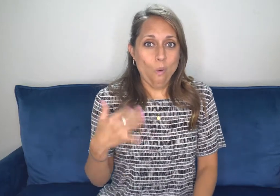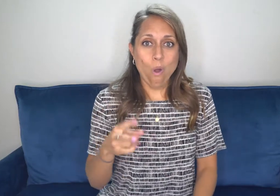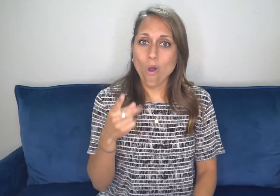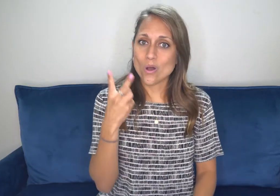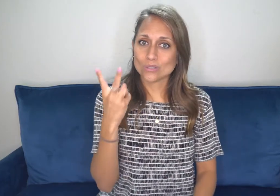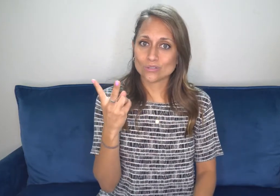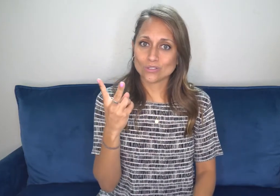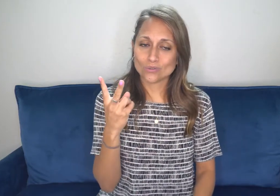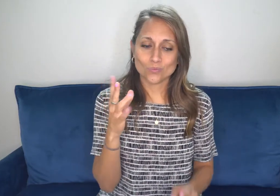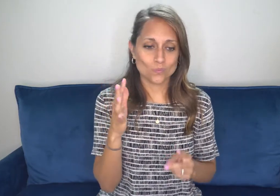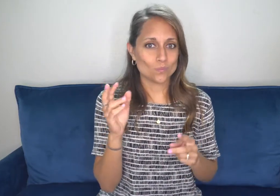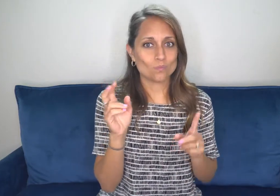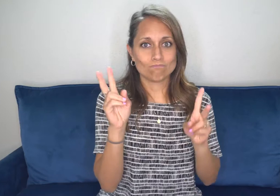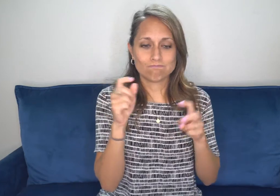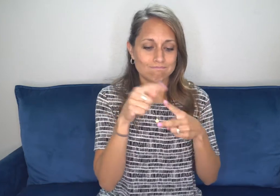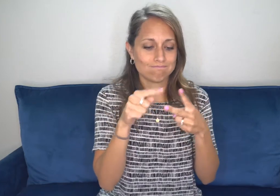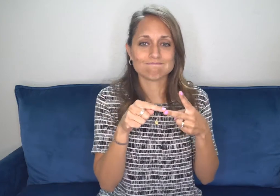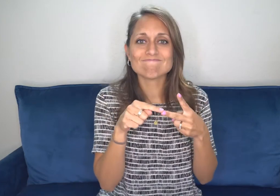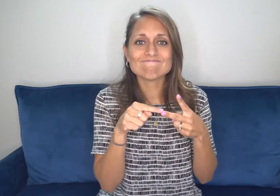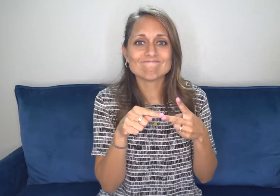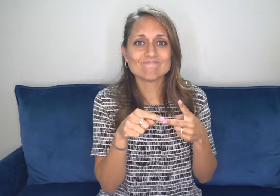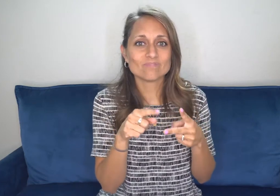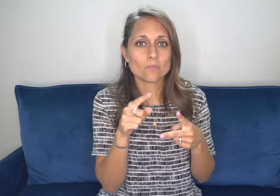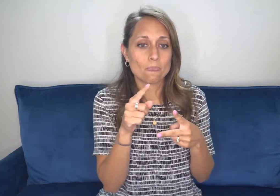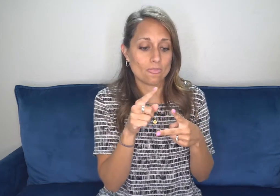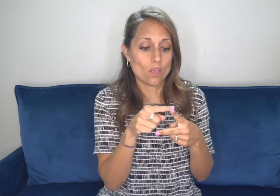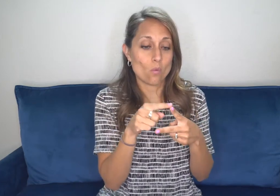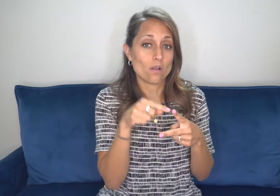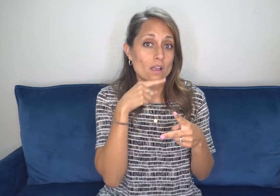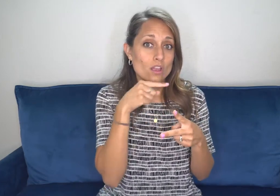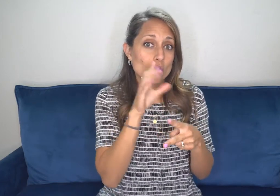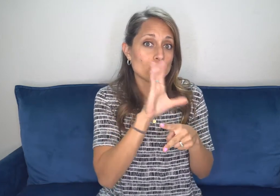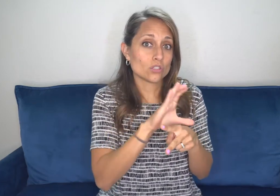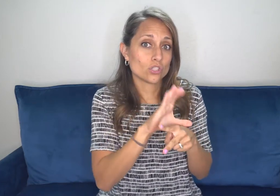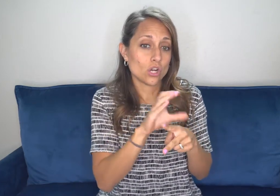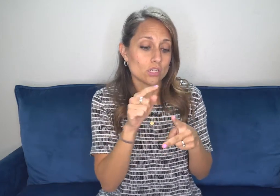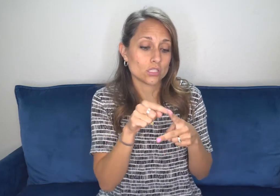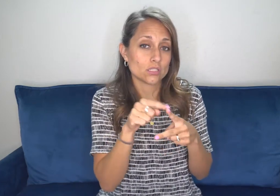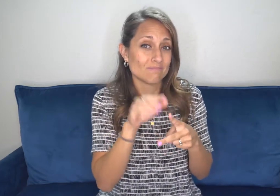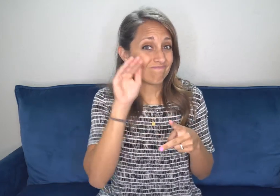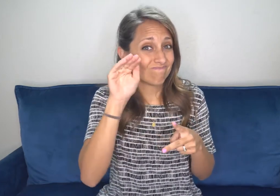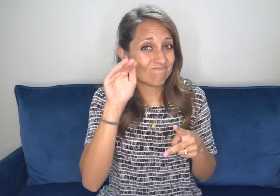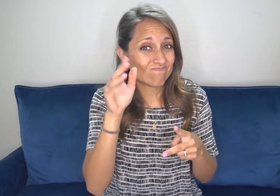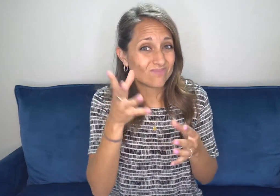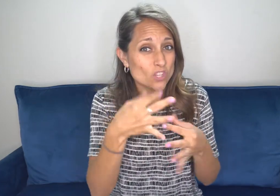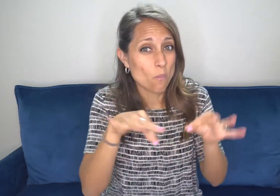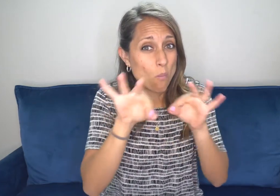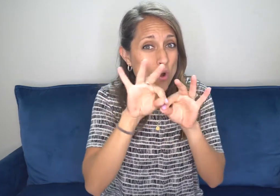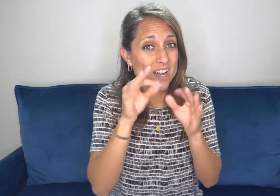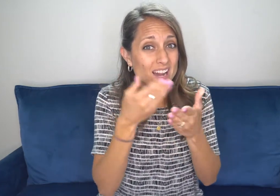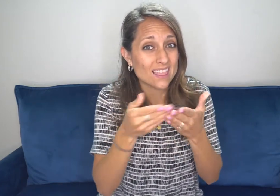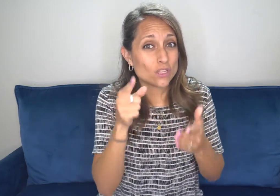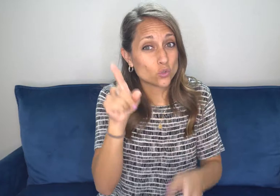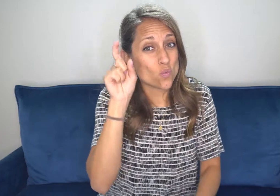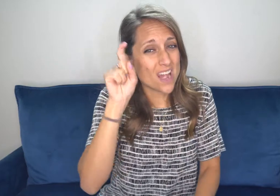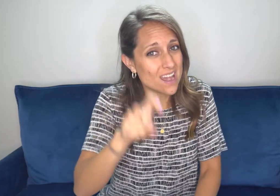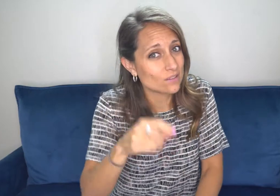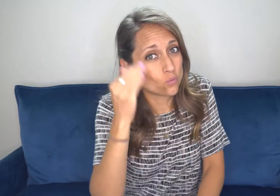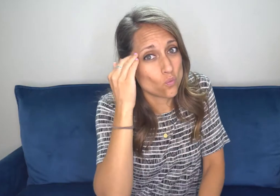vastly interesting topics here. So if you are hearing and you go to a hearing church, I need you to know something about